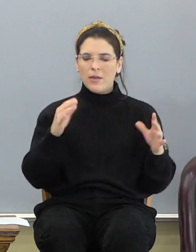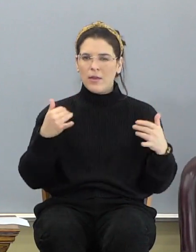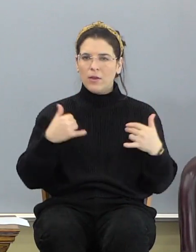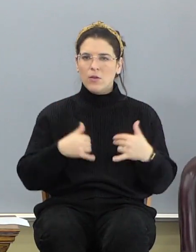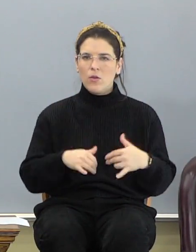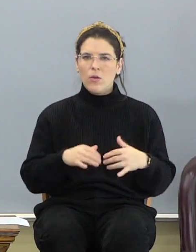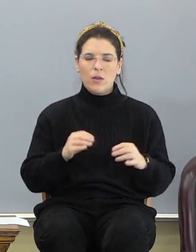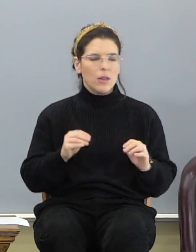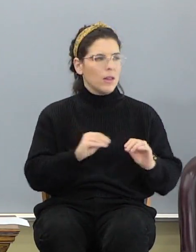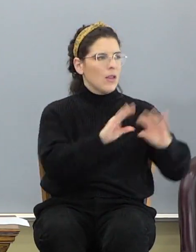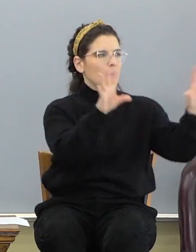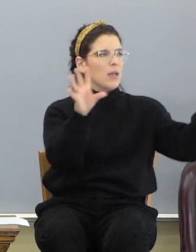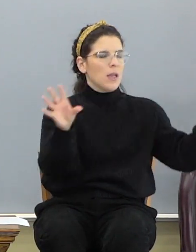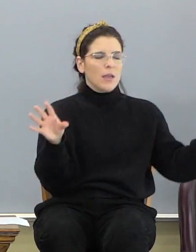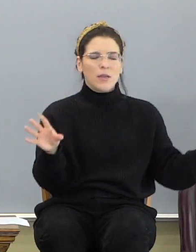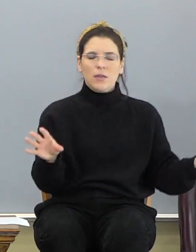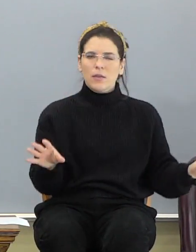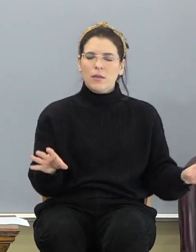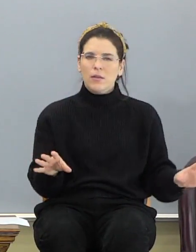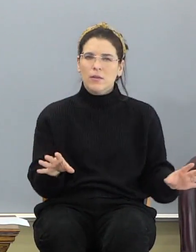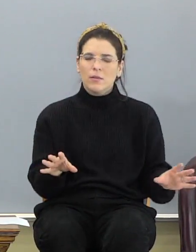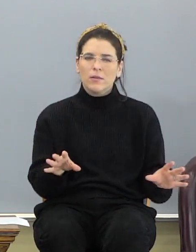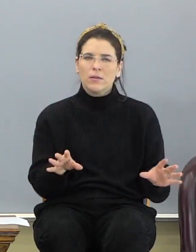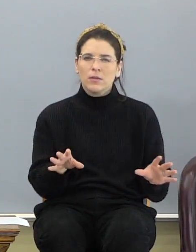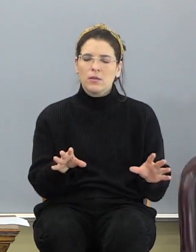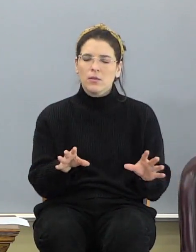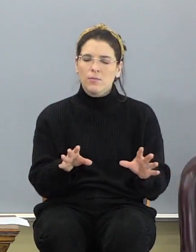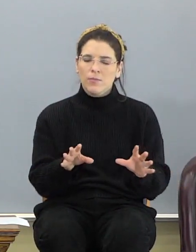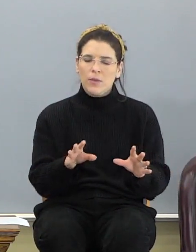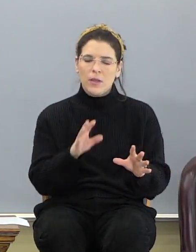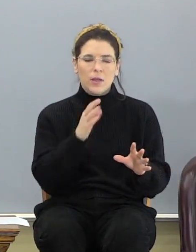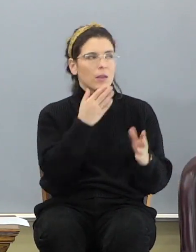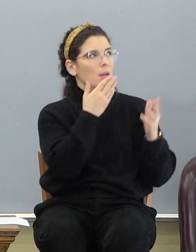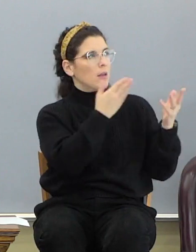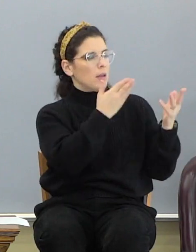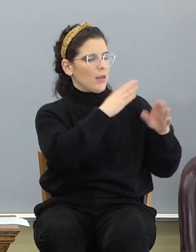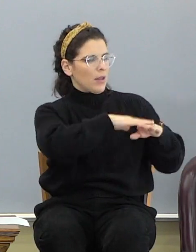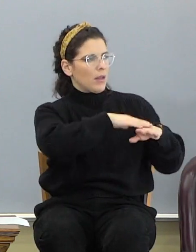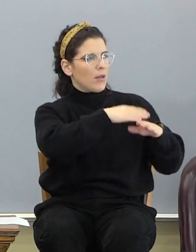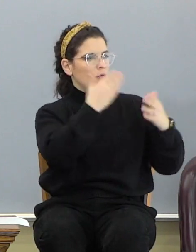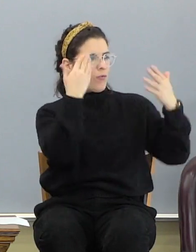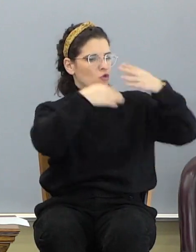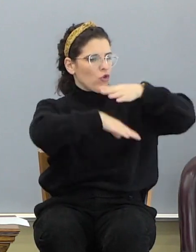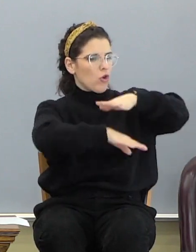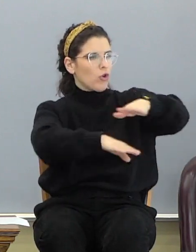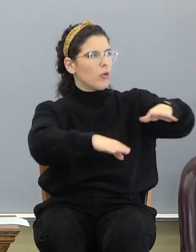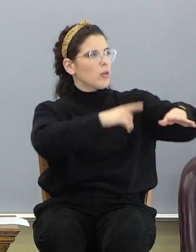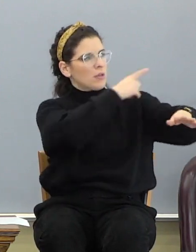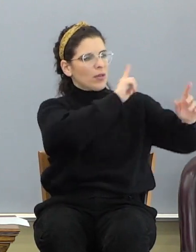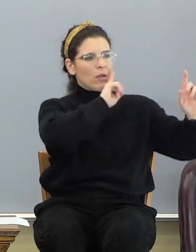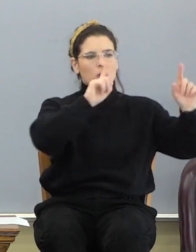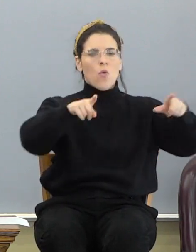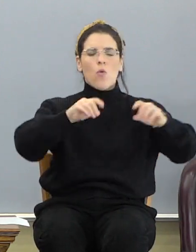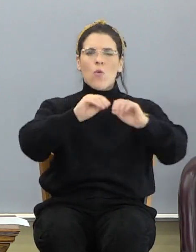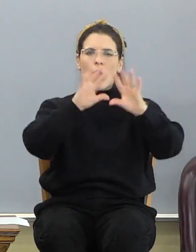Let there be light. He that calls light out of darkness, who stretcheth out the